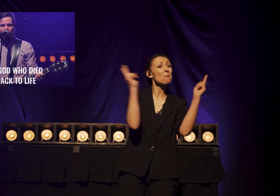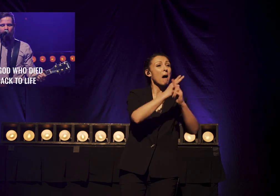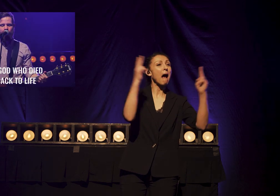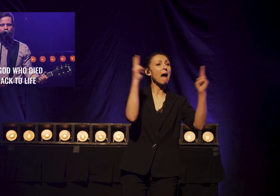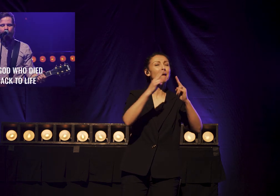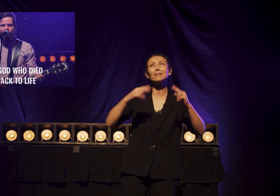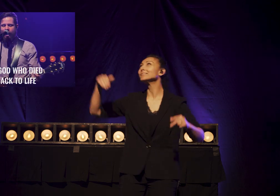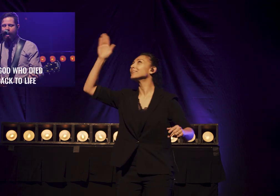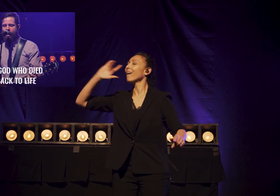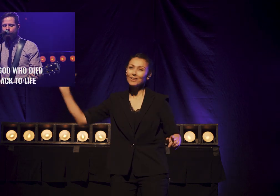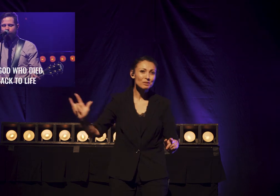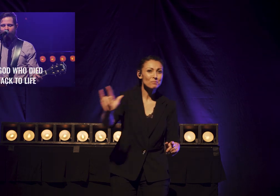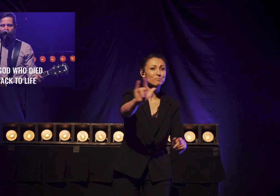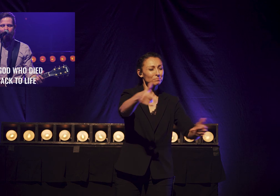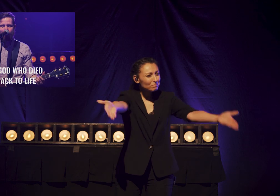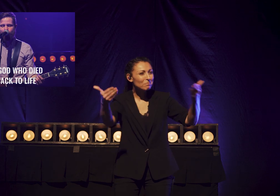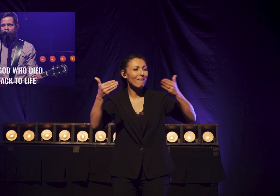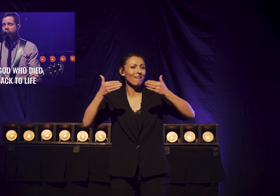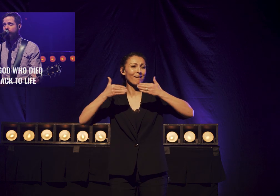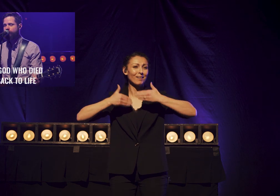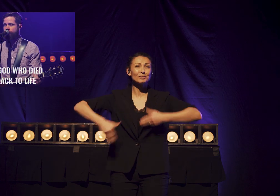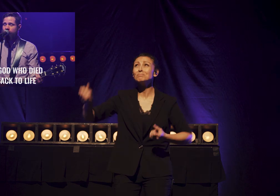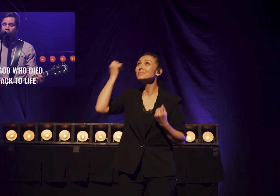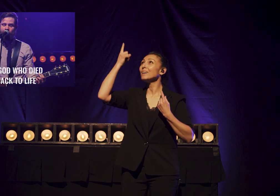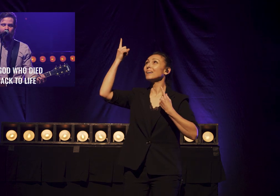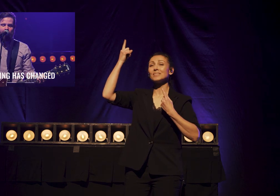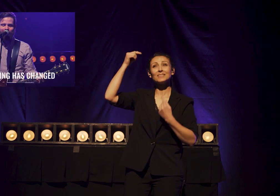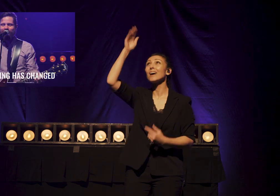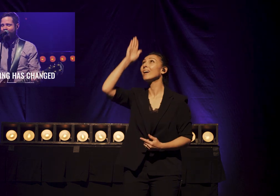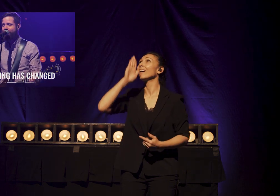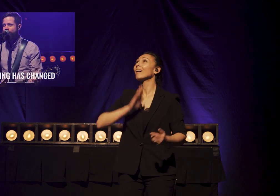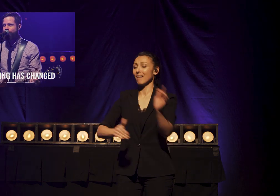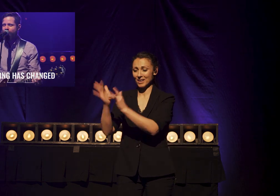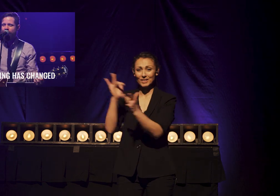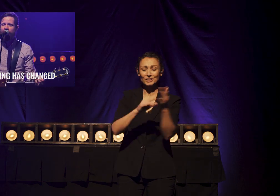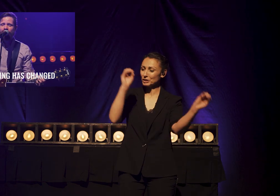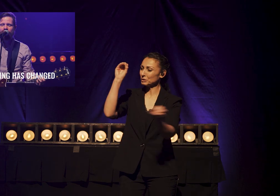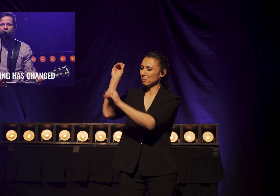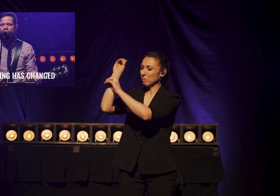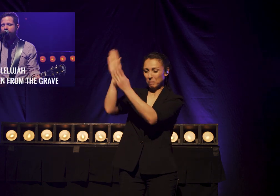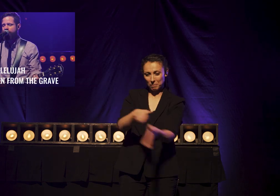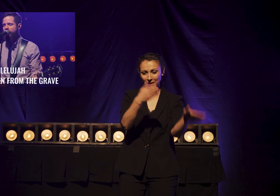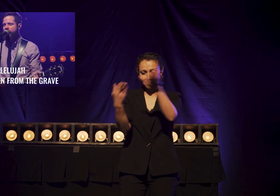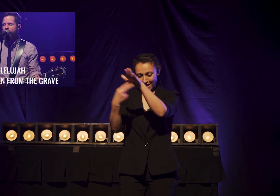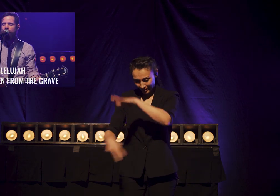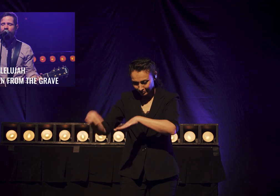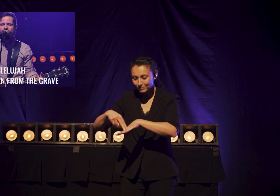The God Who Died Came Back To Life And Everything Has Changed Hallelujah